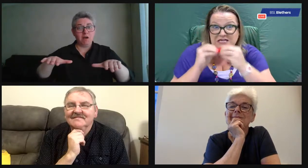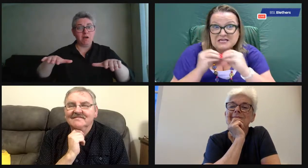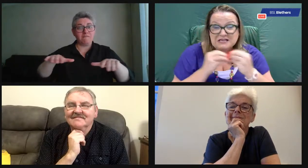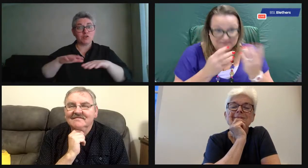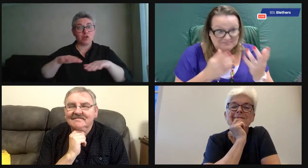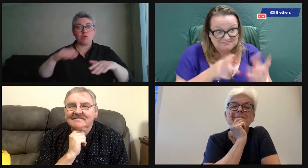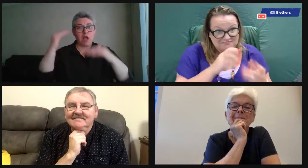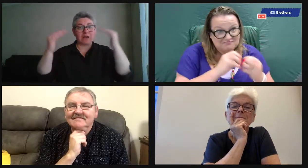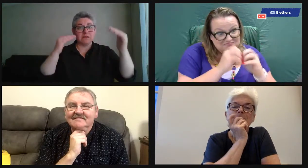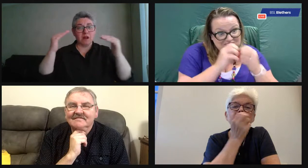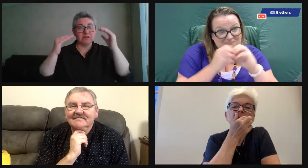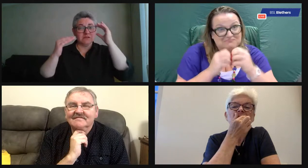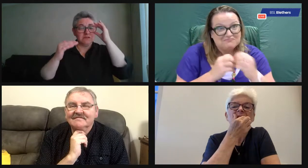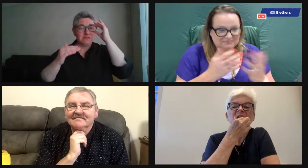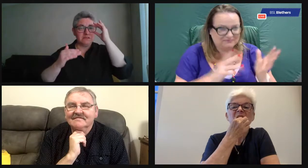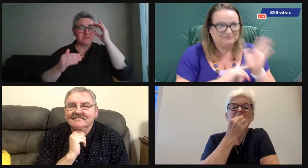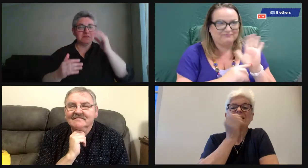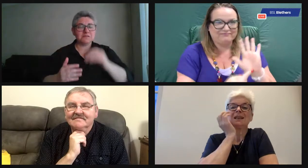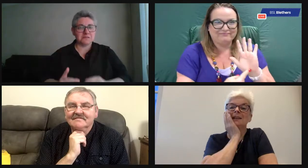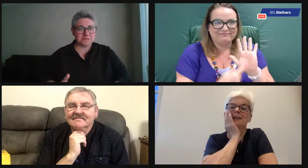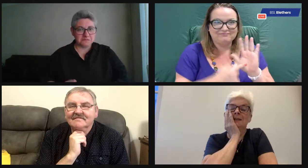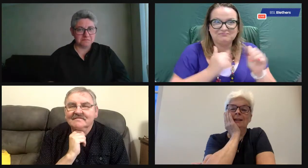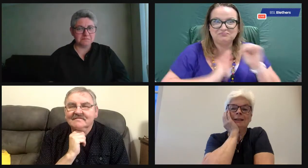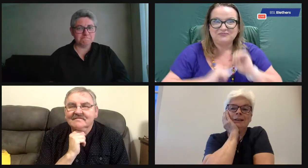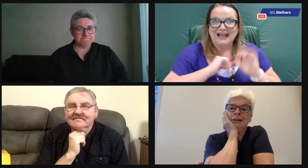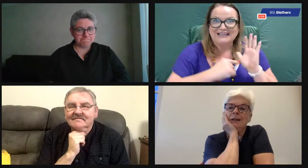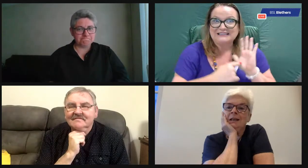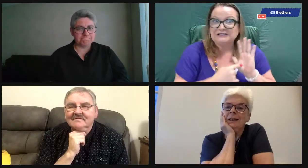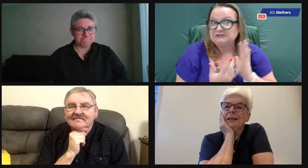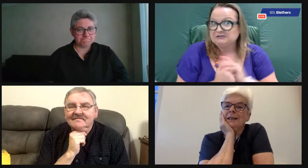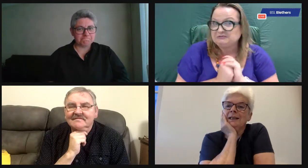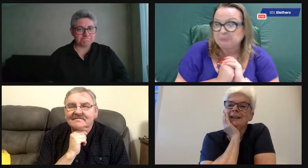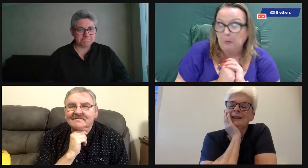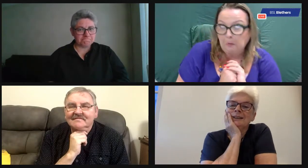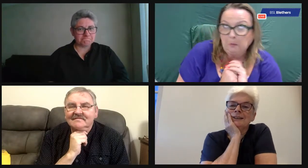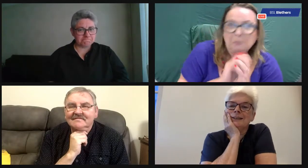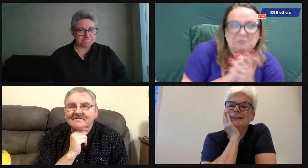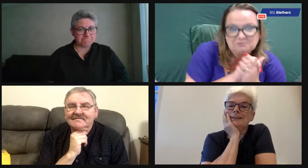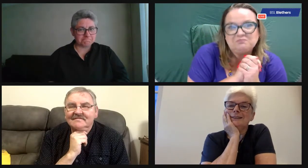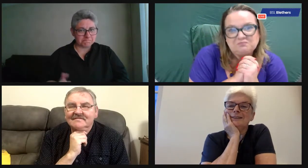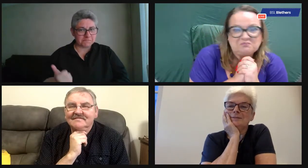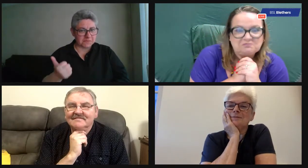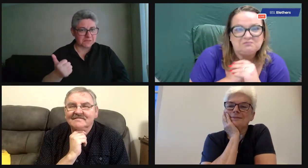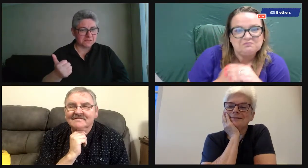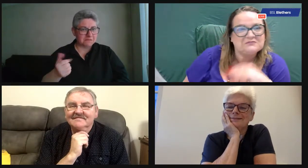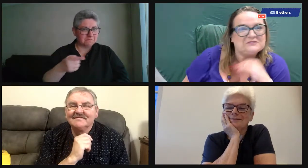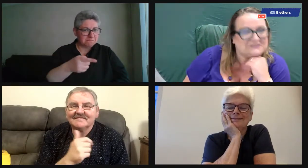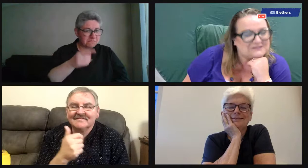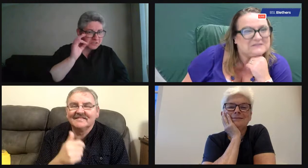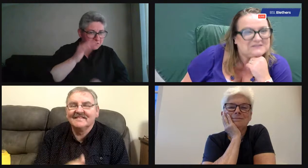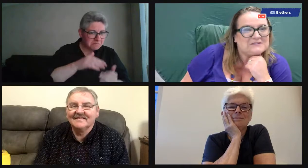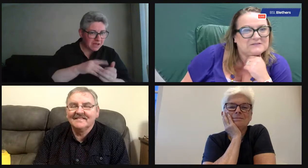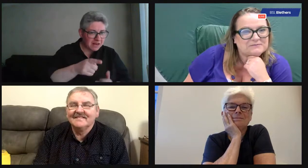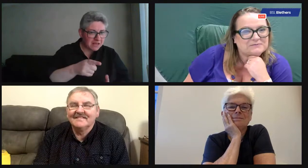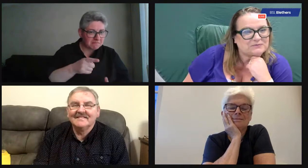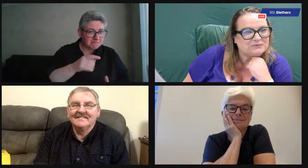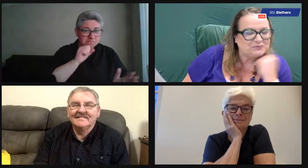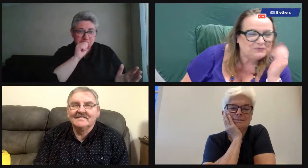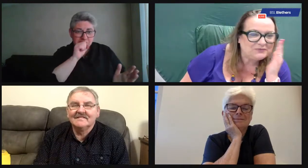at that. So maybe with children or adults? Yeah. Yeah, I could maybe do something like that. Yeah. With both. Geri?